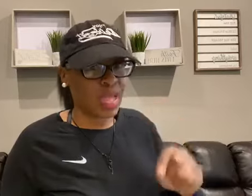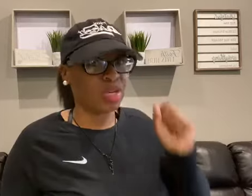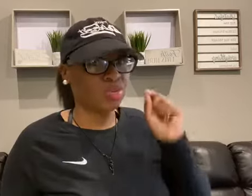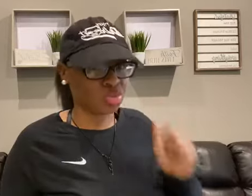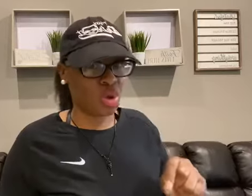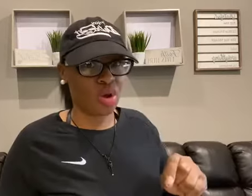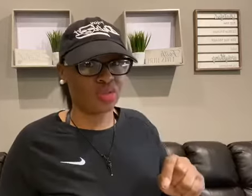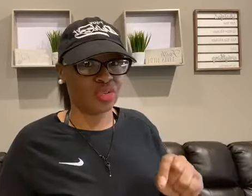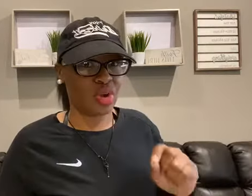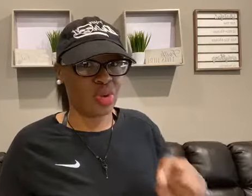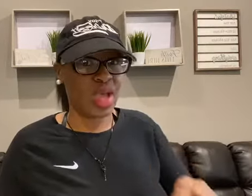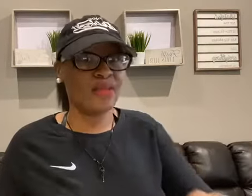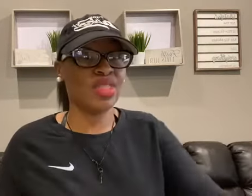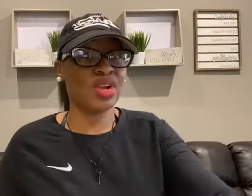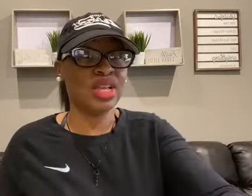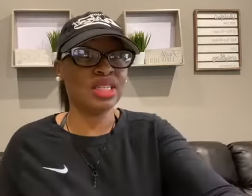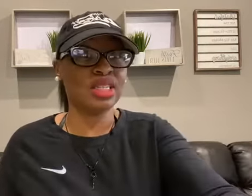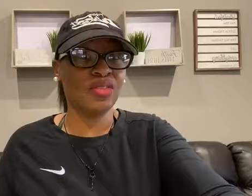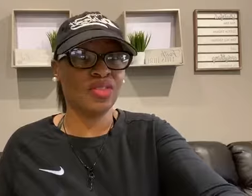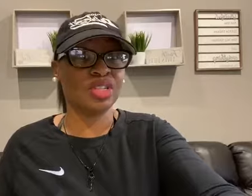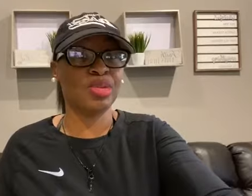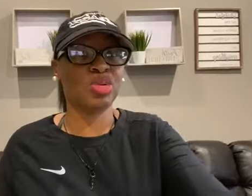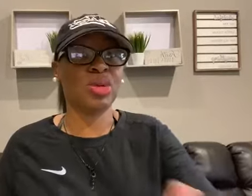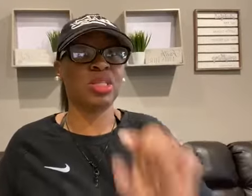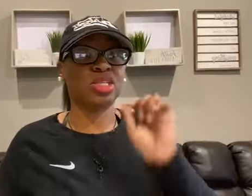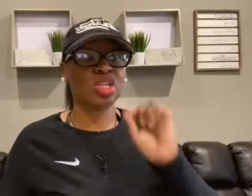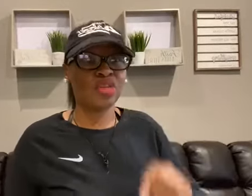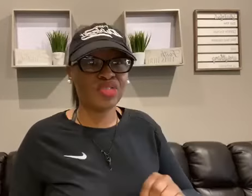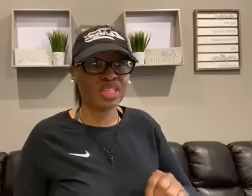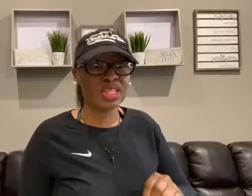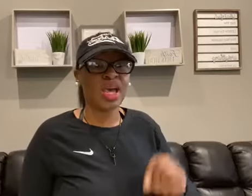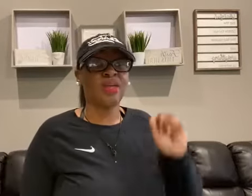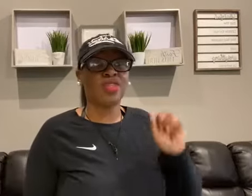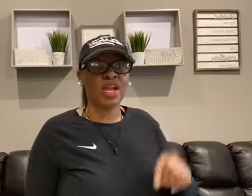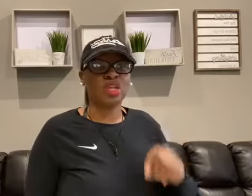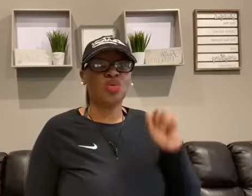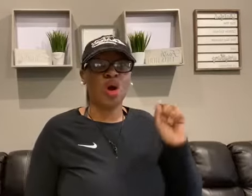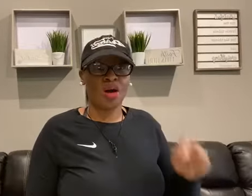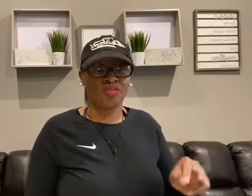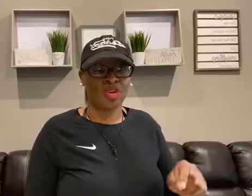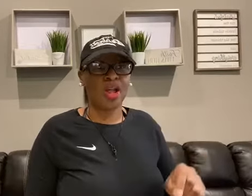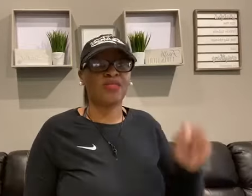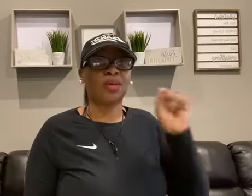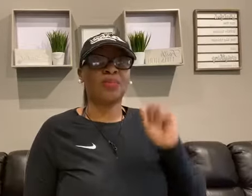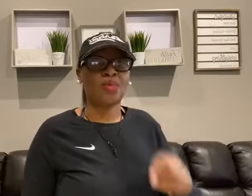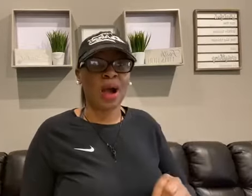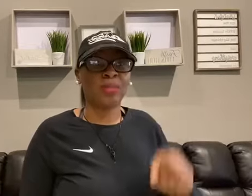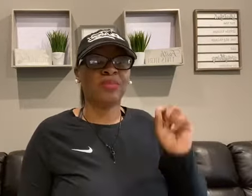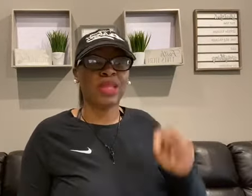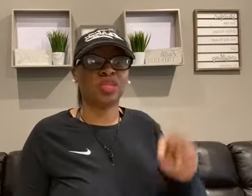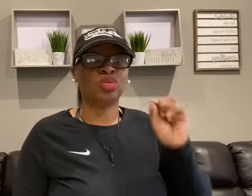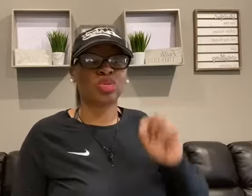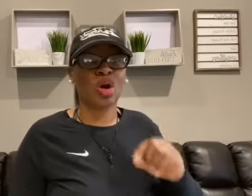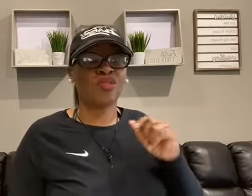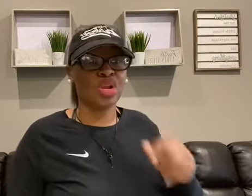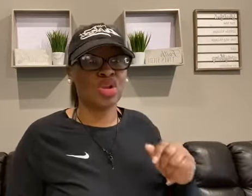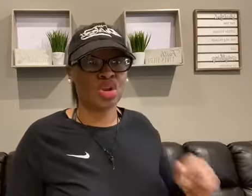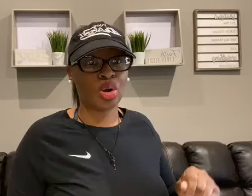that you solve. Okay. There is a difference between the service that you offer and the problem that you solve in your